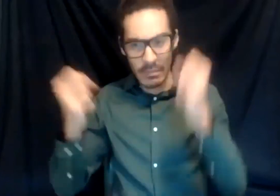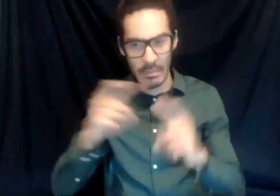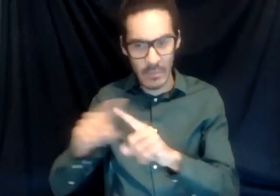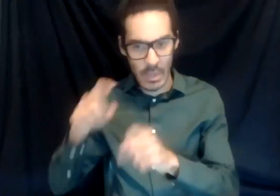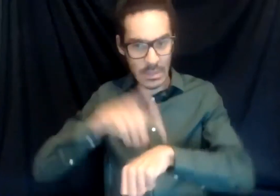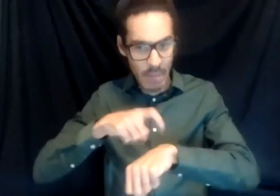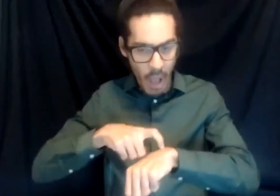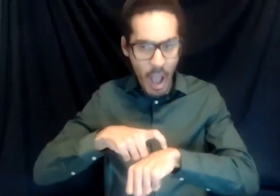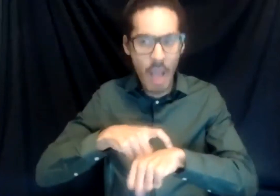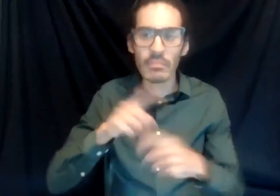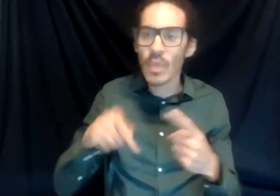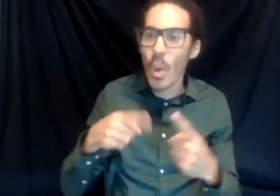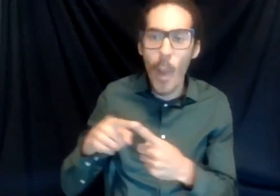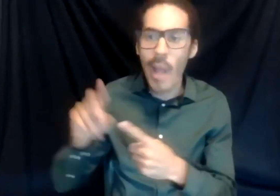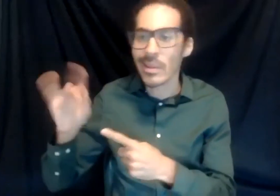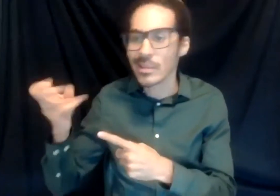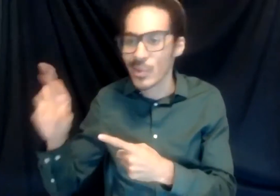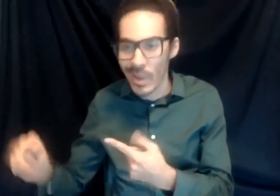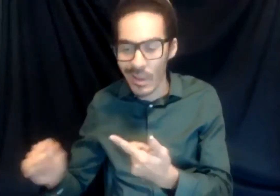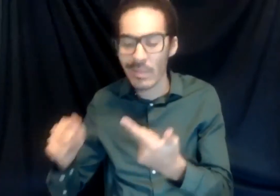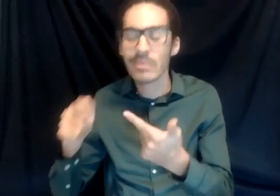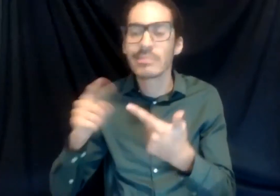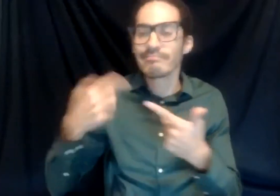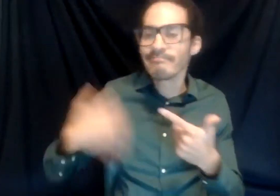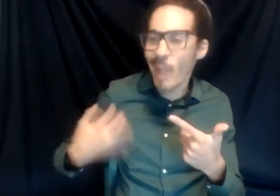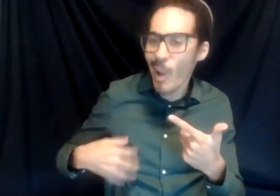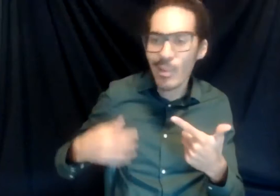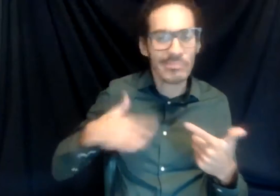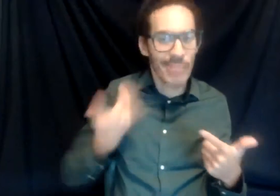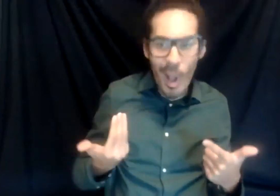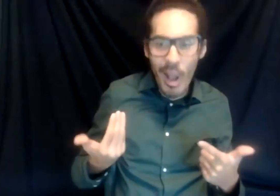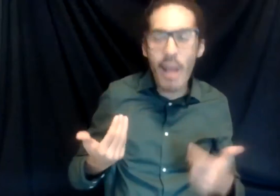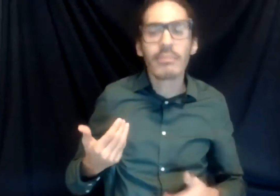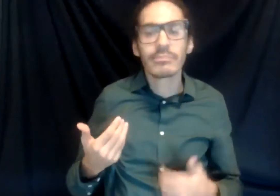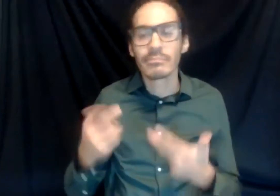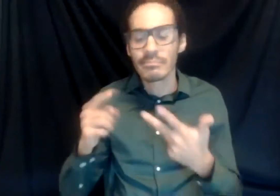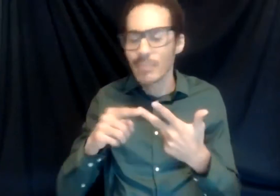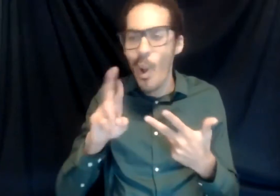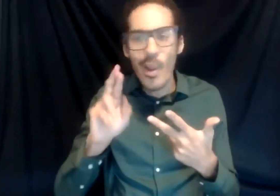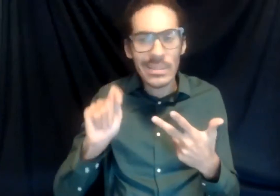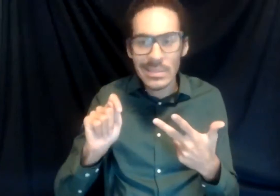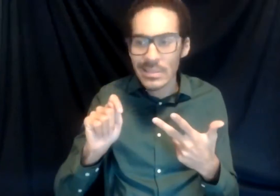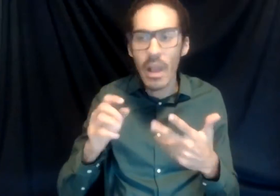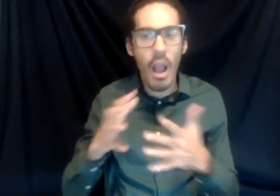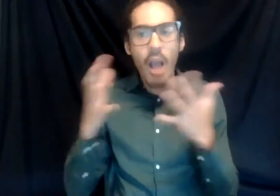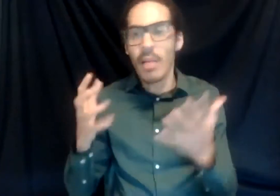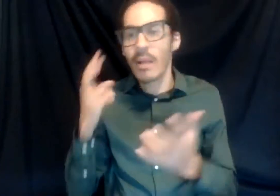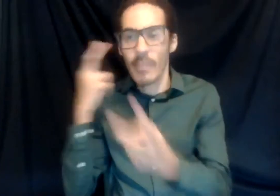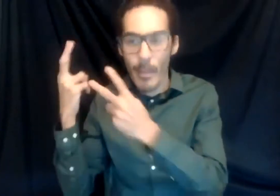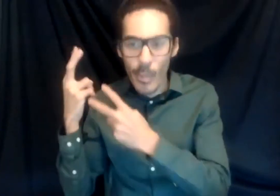was in Nigeria in my family. have memories when I was in Argentina, I was a kid. I have a of memories in RIT, and I have a lot of memories back in high school. So